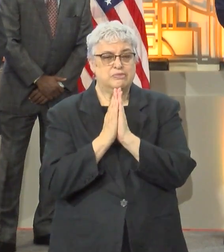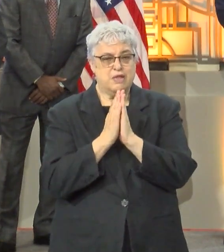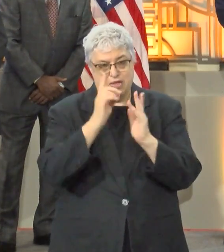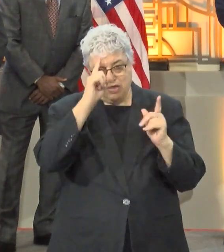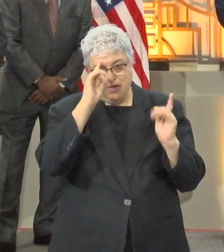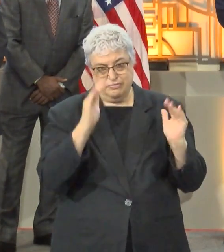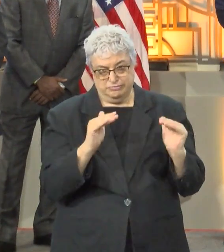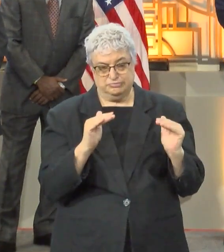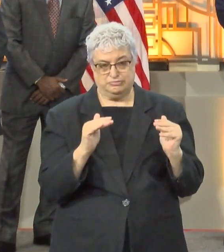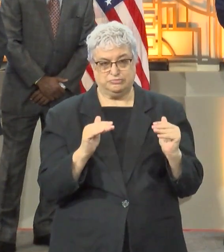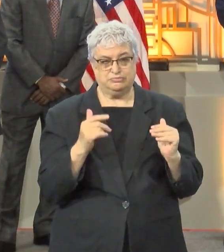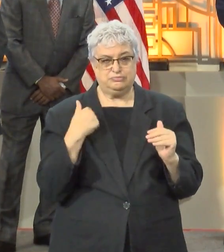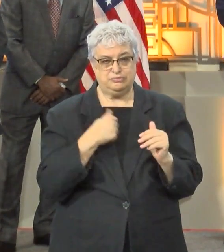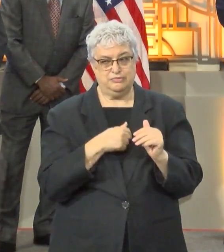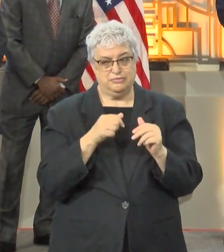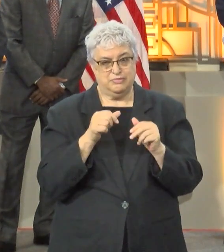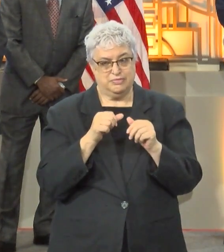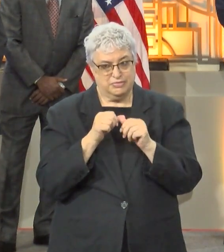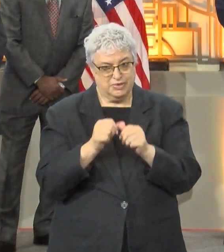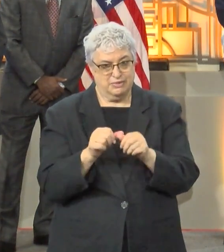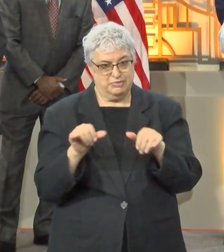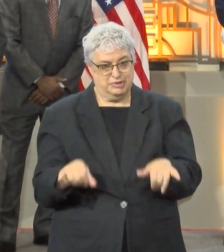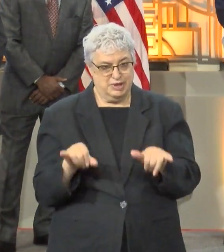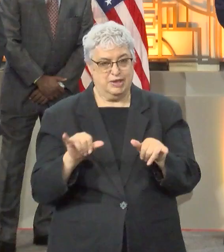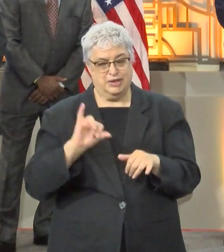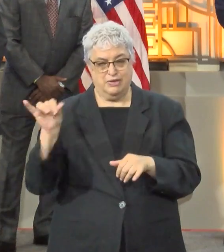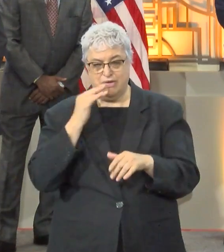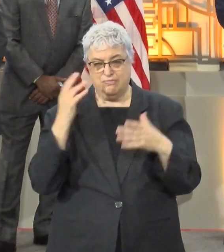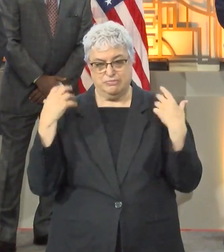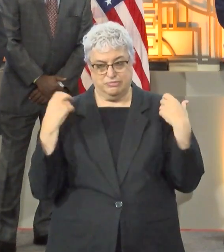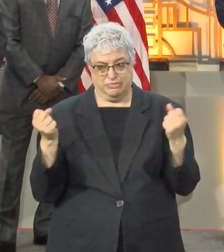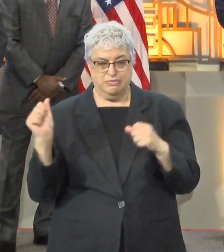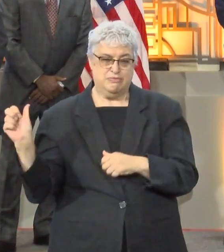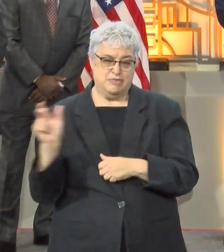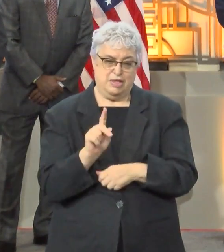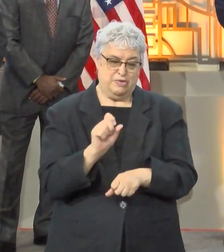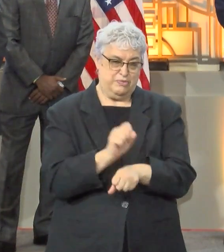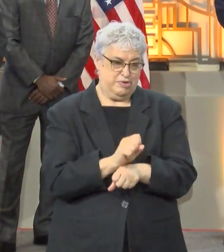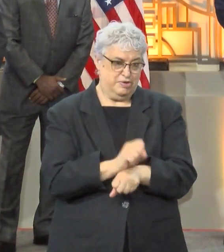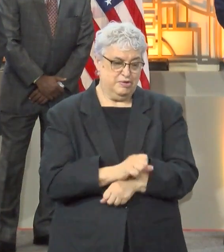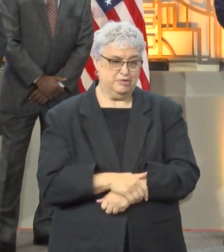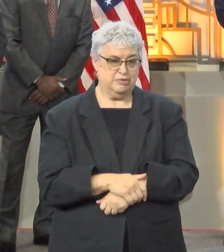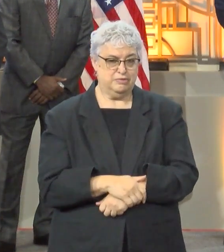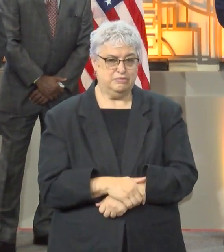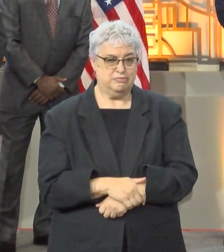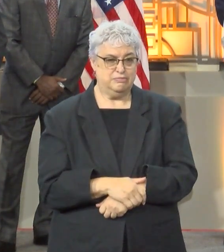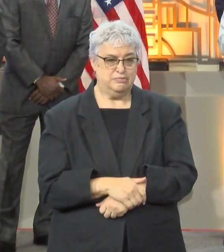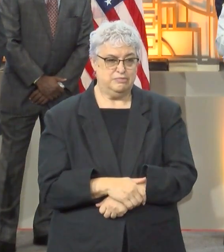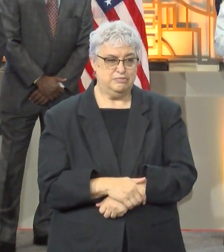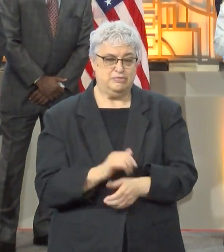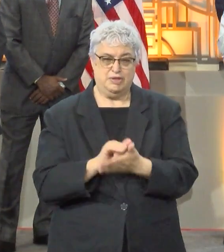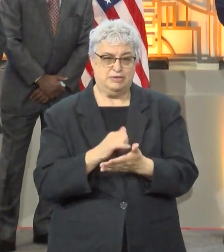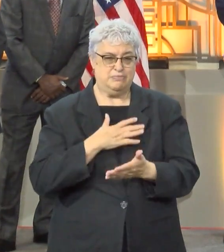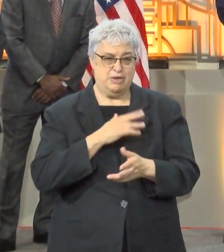that is that we keep it that way and they recover at home, they get back on the line and continue to serve this community. So with that,